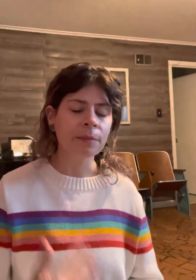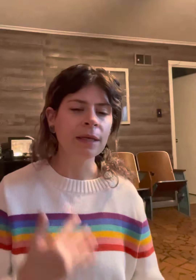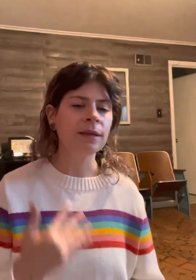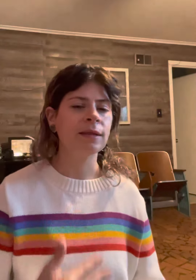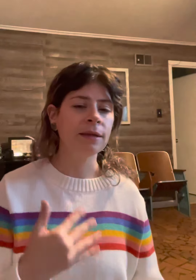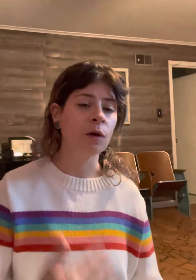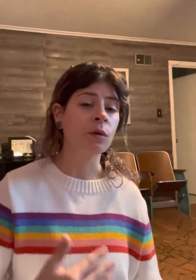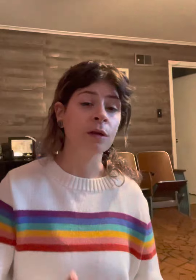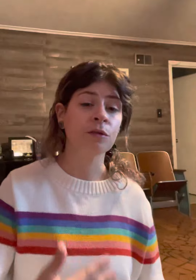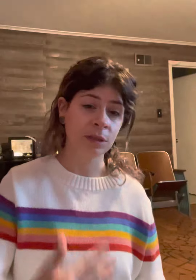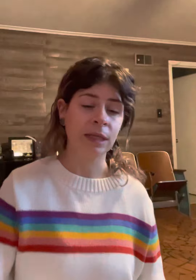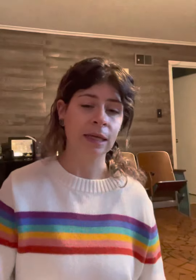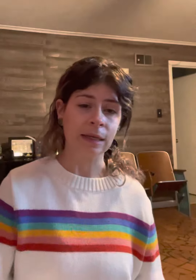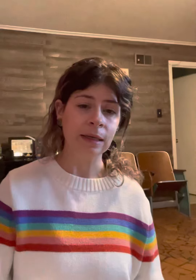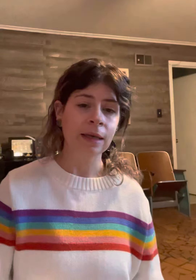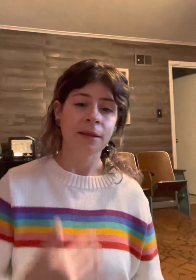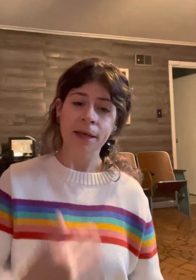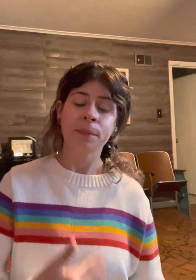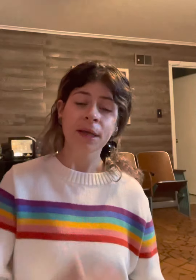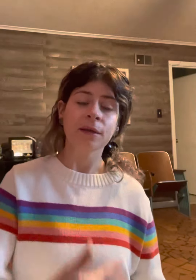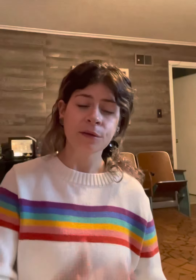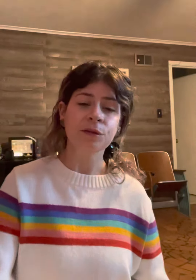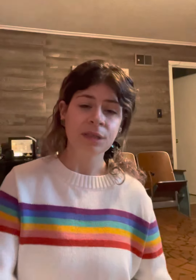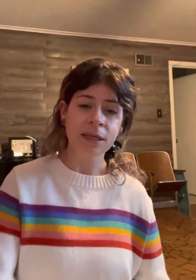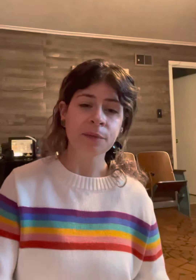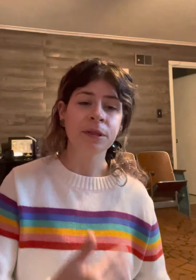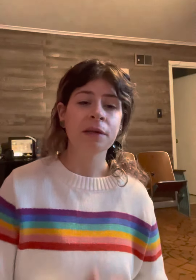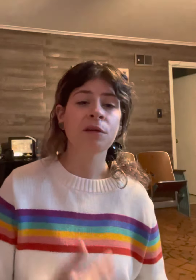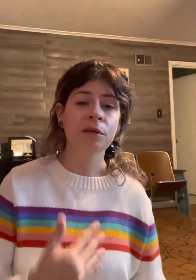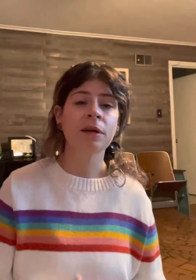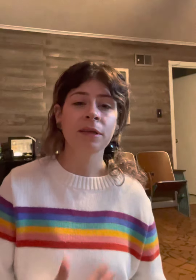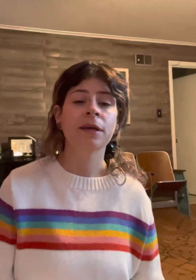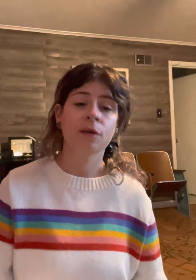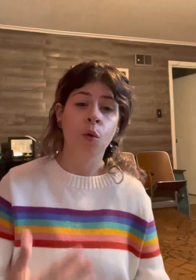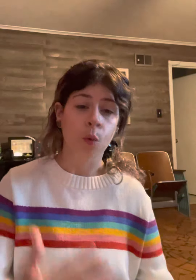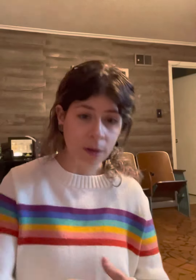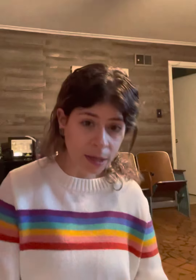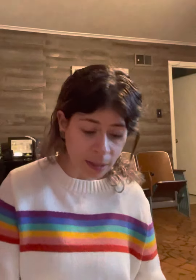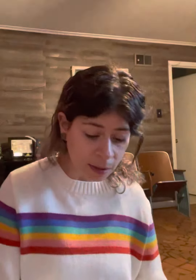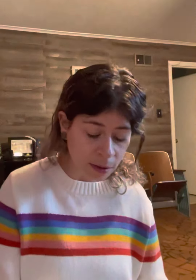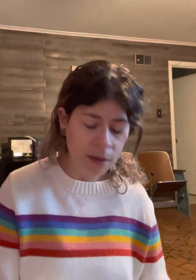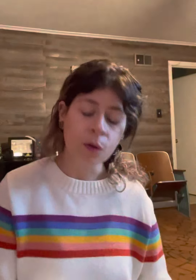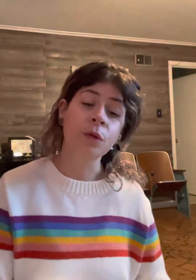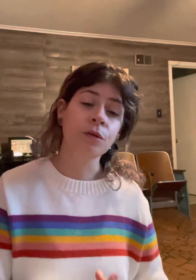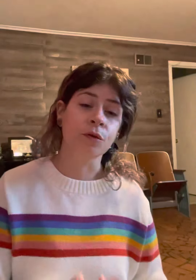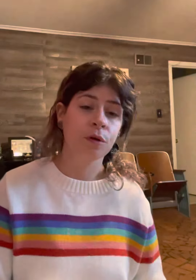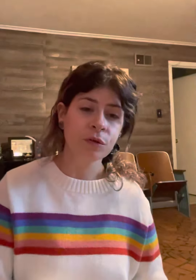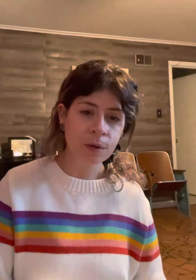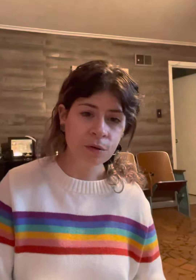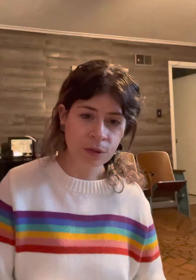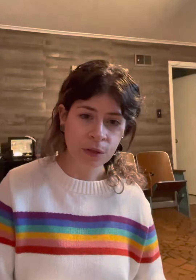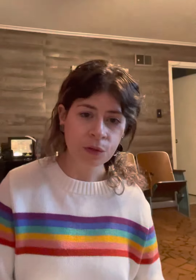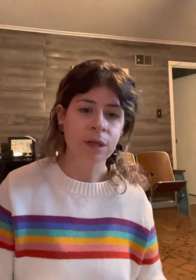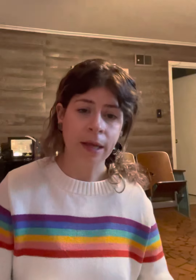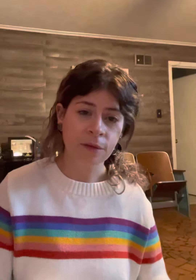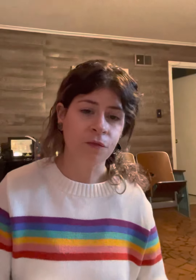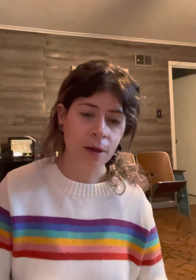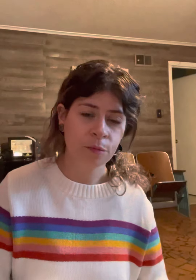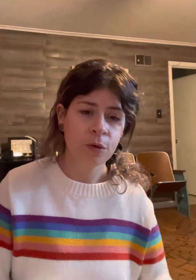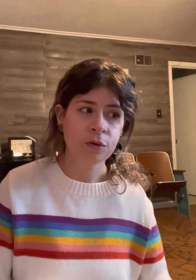mean that they don't understand. They might understand, but they are not yet coordinated with their gross motor skills and fine motor